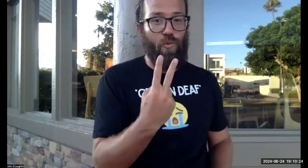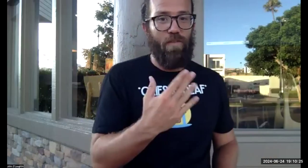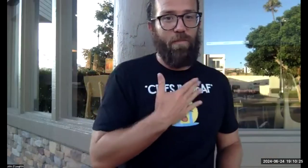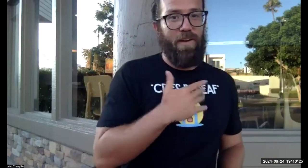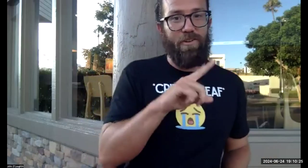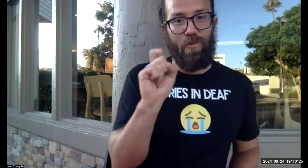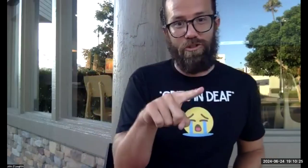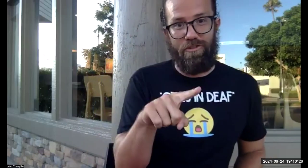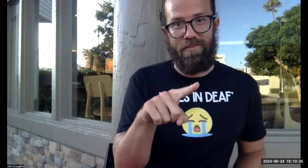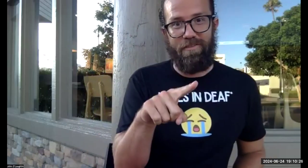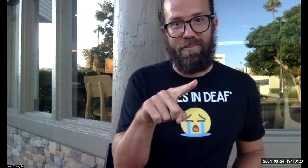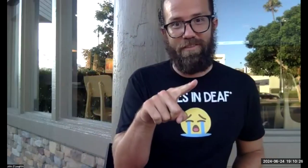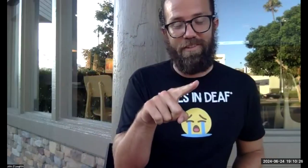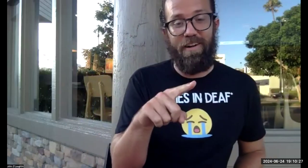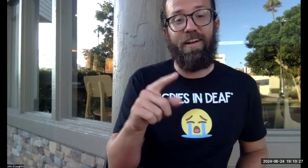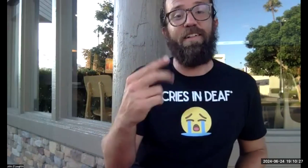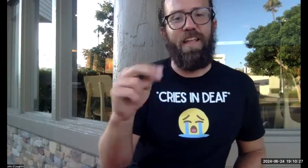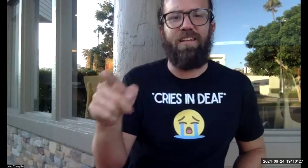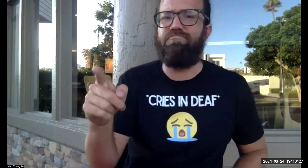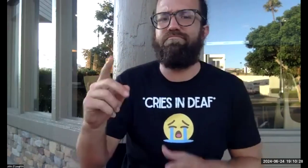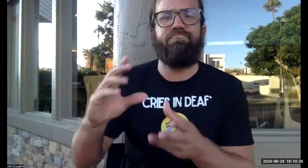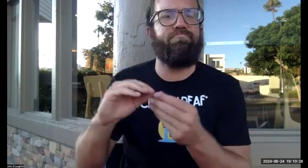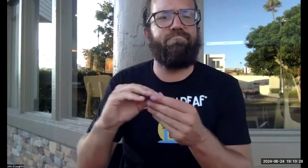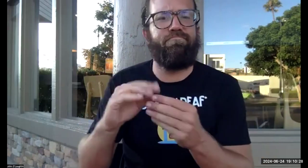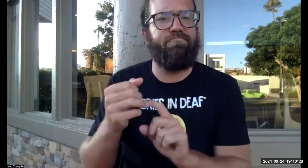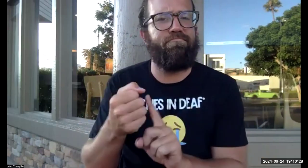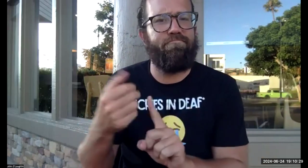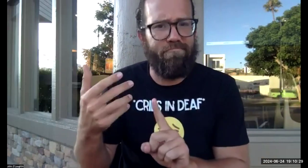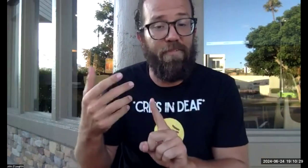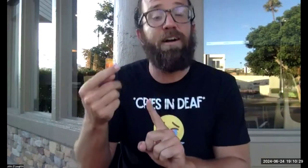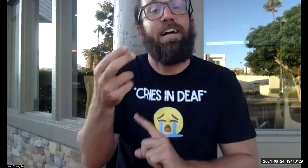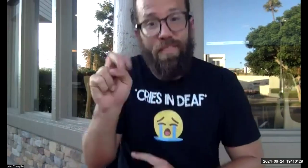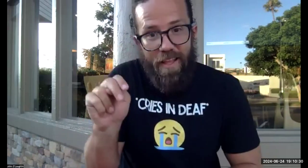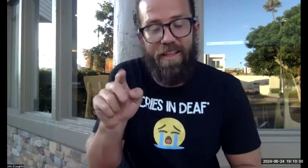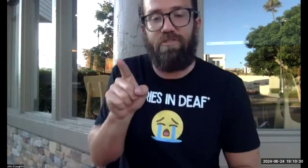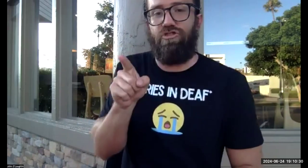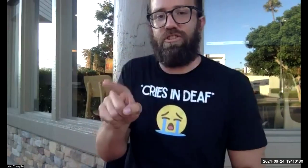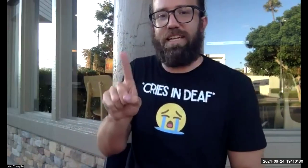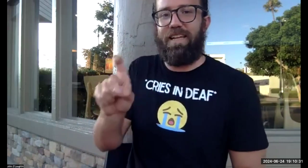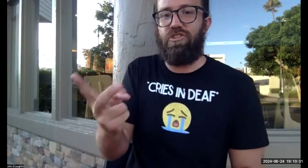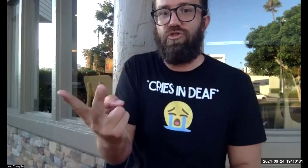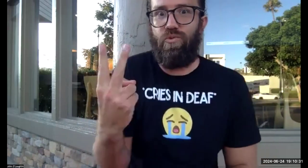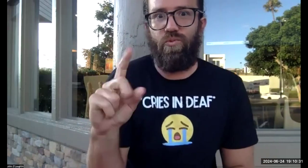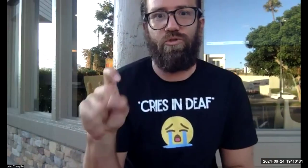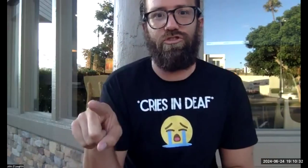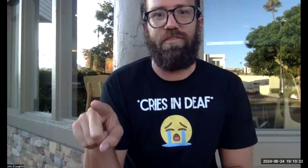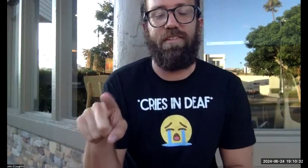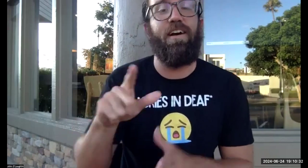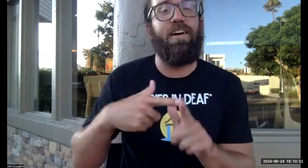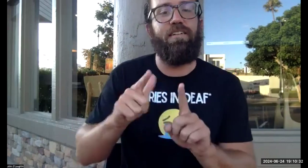person. And she's going to respond to two of my questions and then she'll make some comments, expand, and then she's going